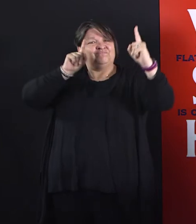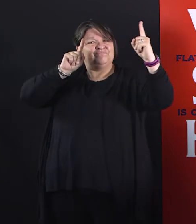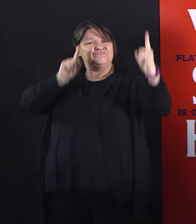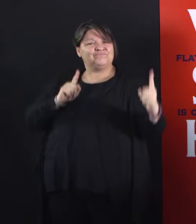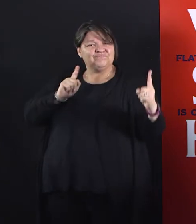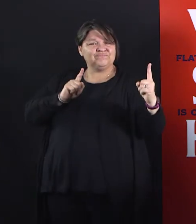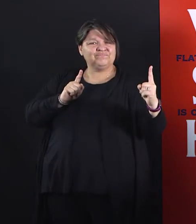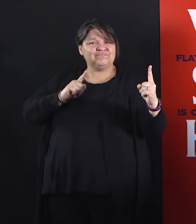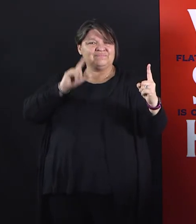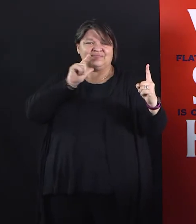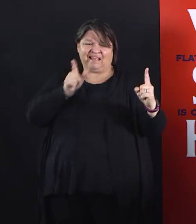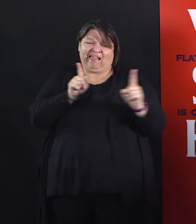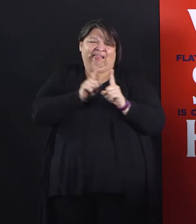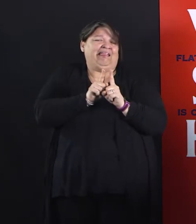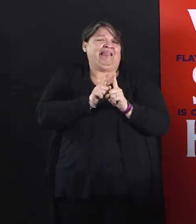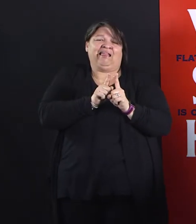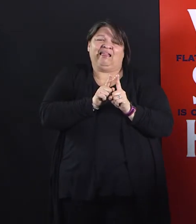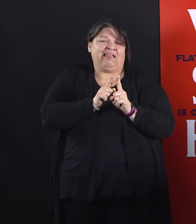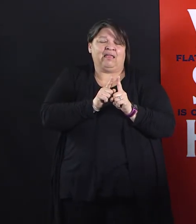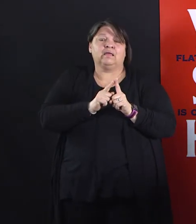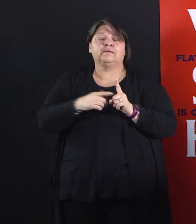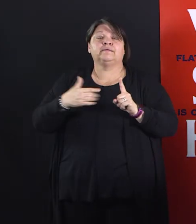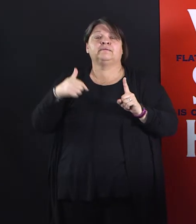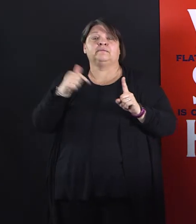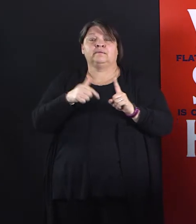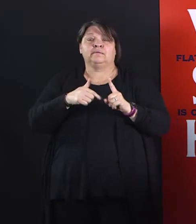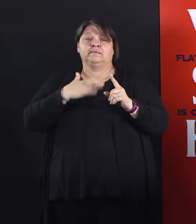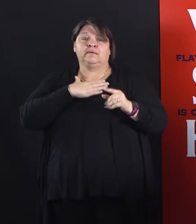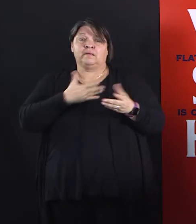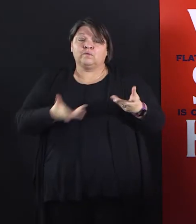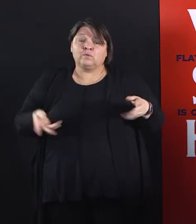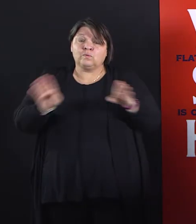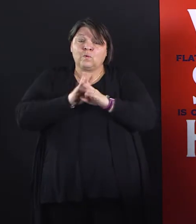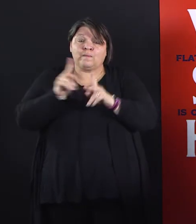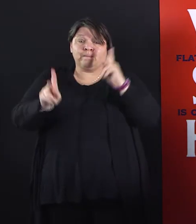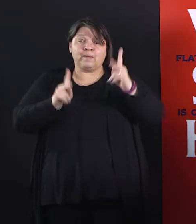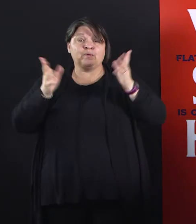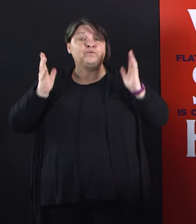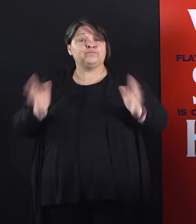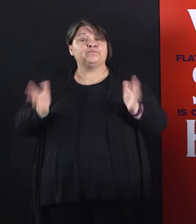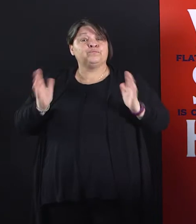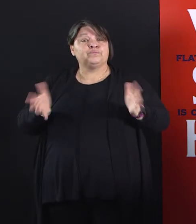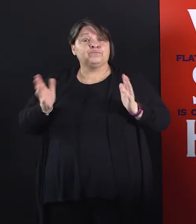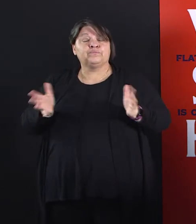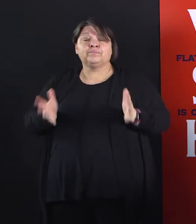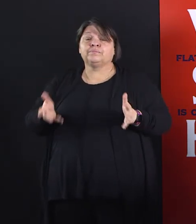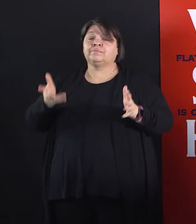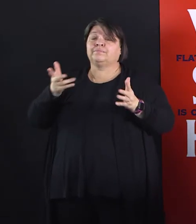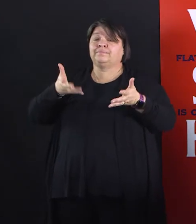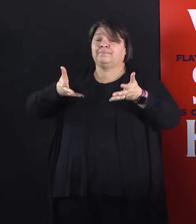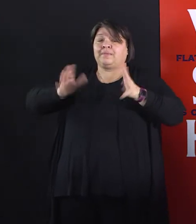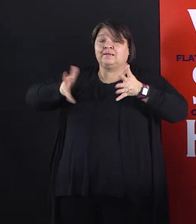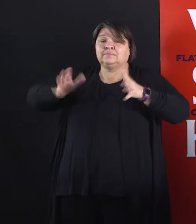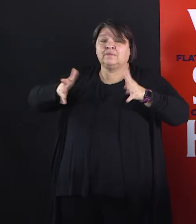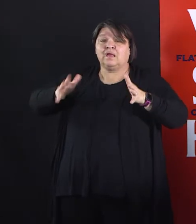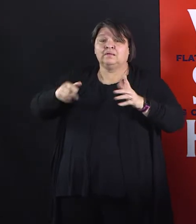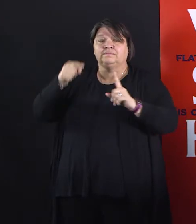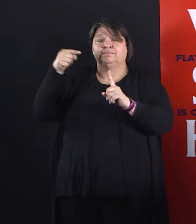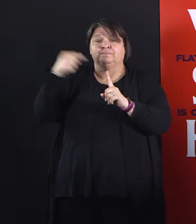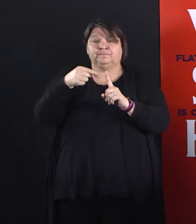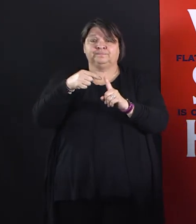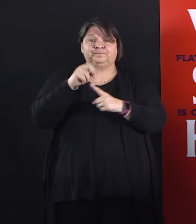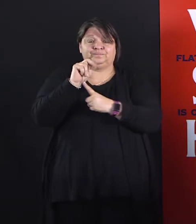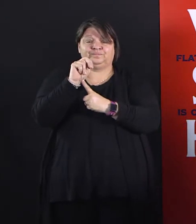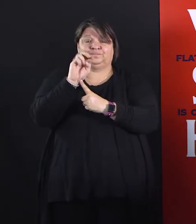closing basketball courts and volleyball courts. The nets at both will be removed to keep people from being